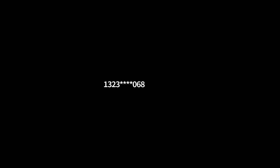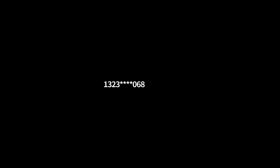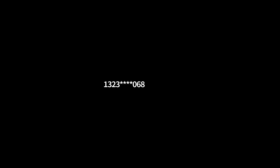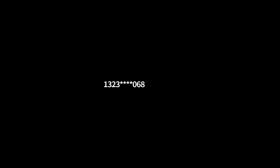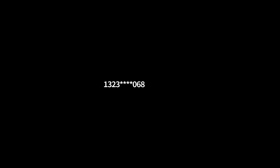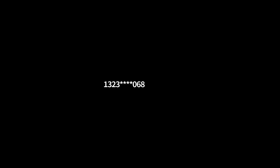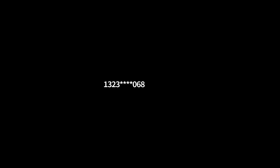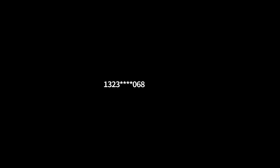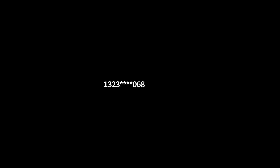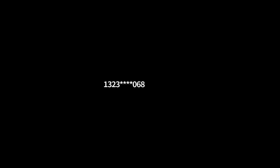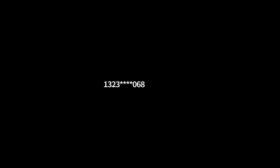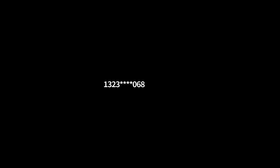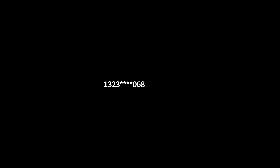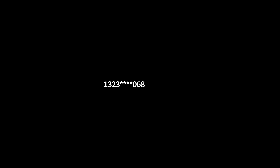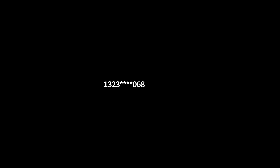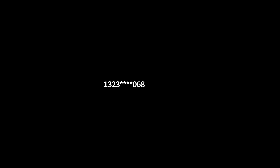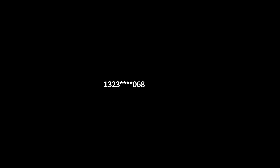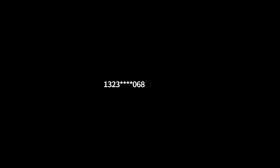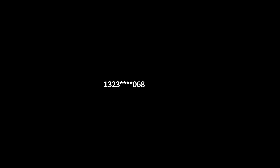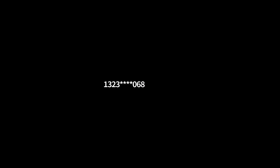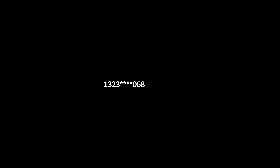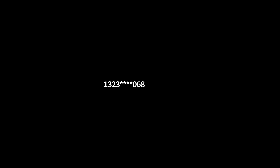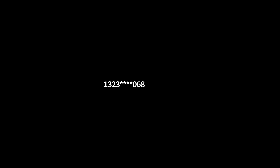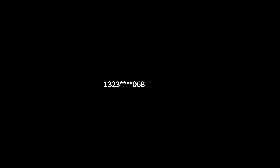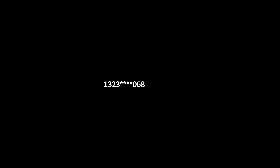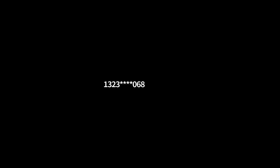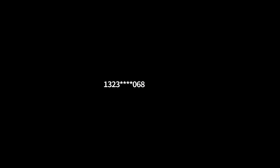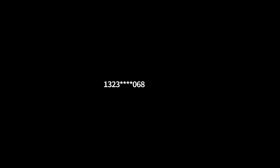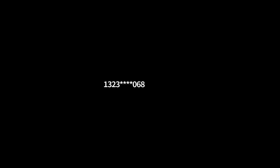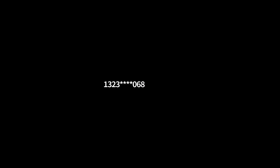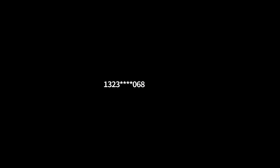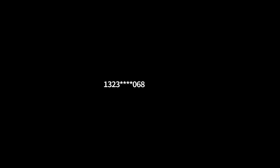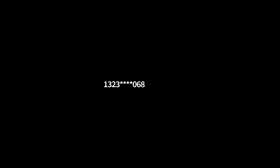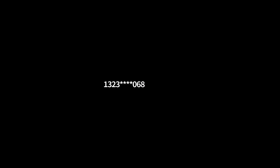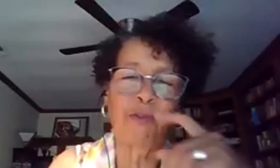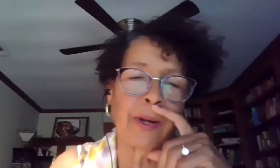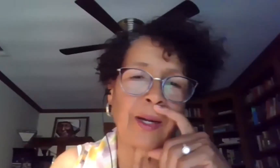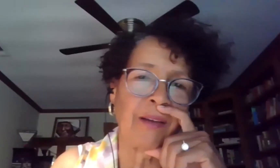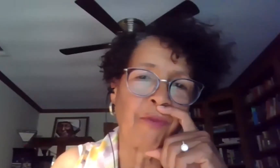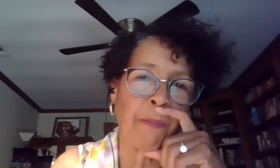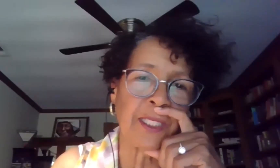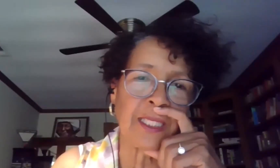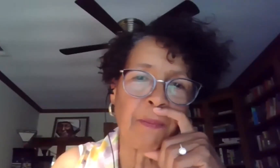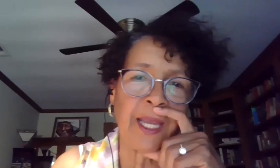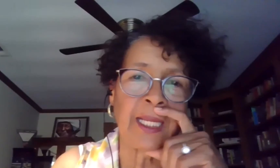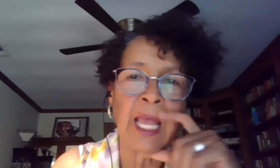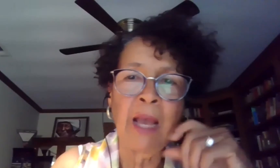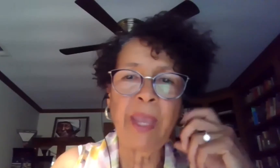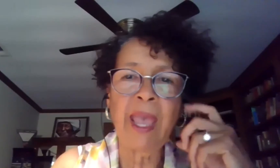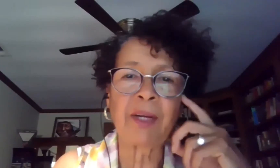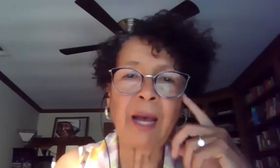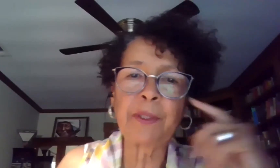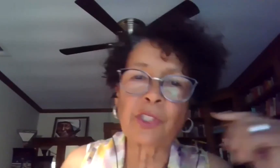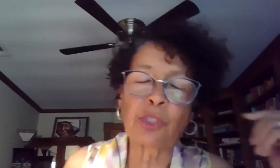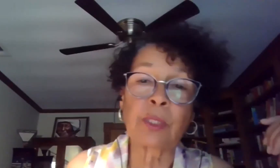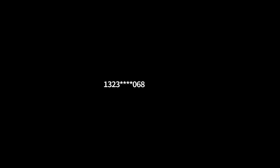Mm-hmm. That's good enough. Well, you did it. All You did it. Thank you so much for participating. We